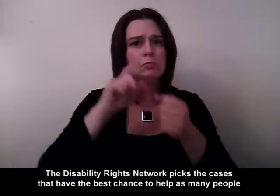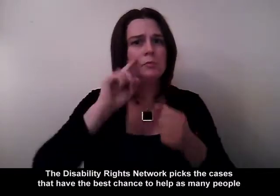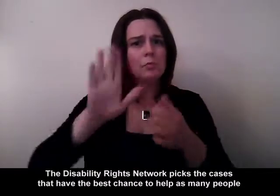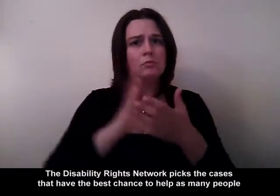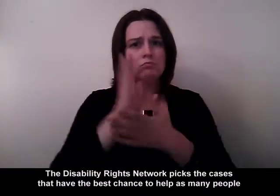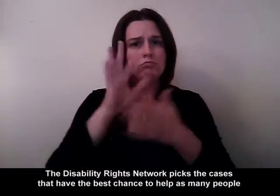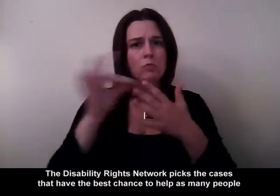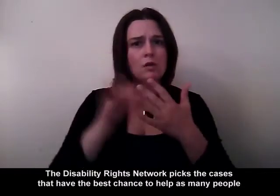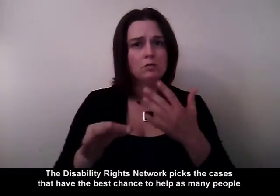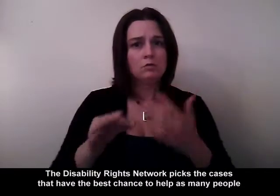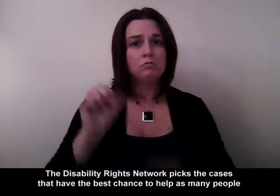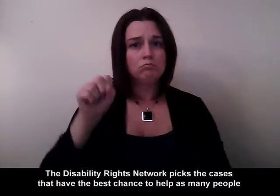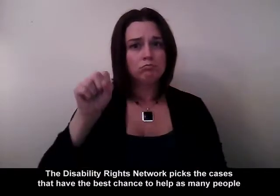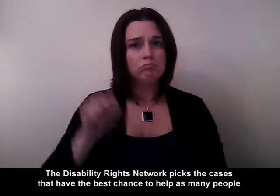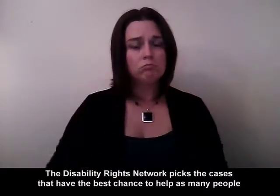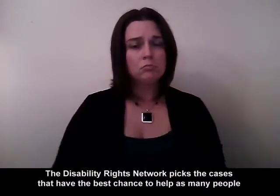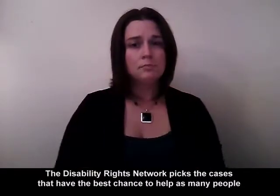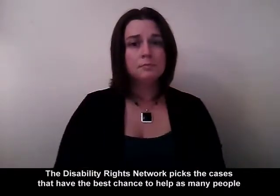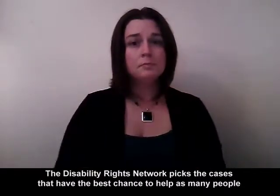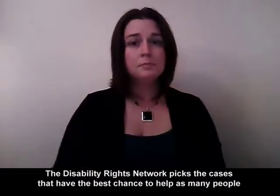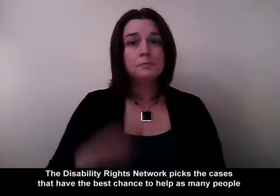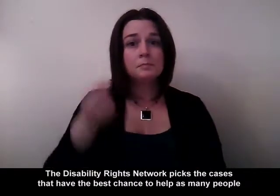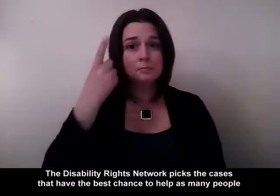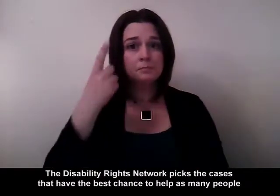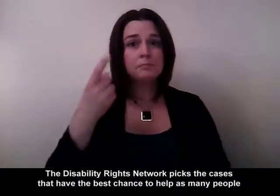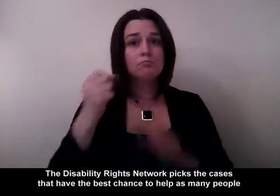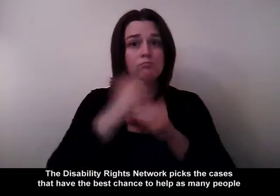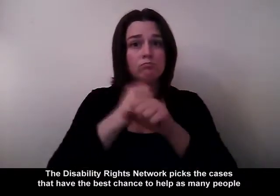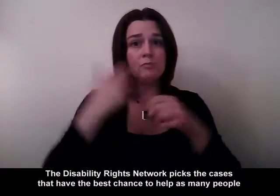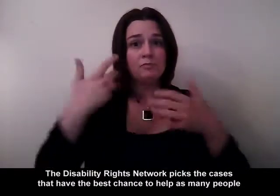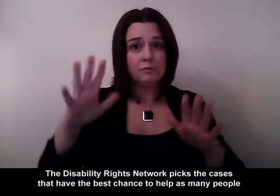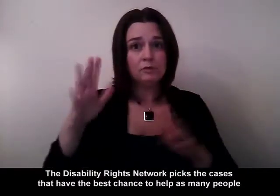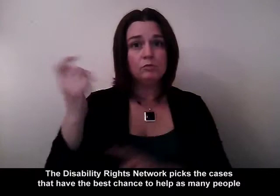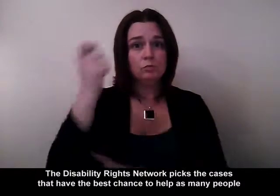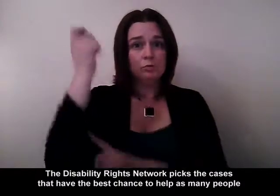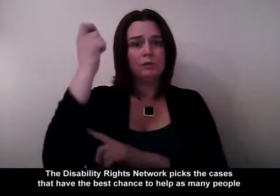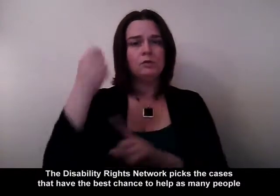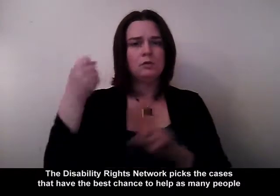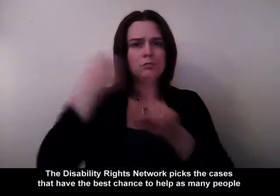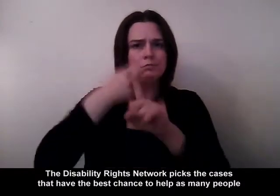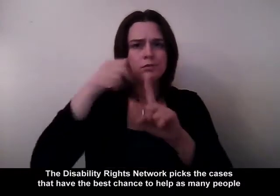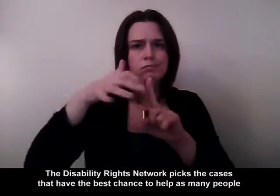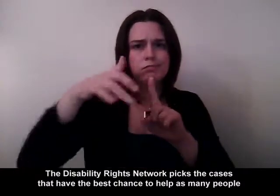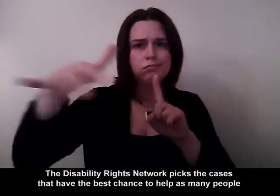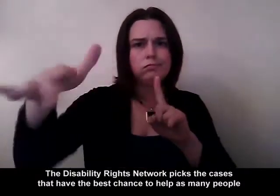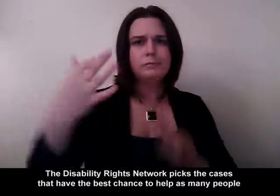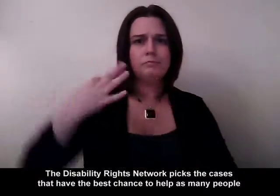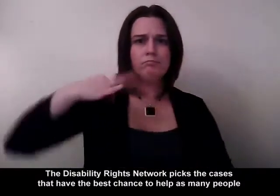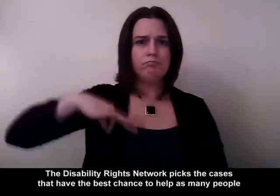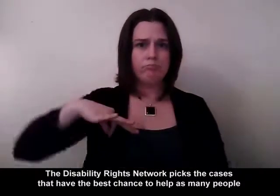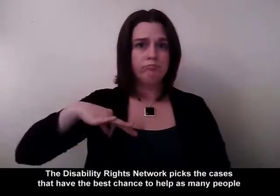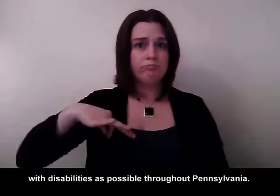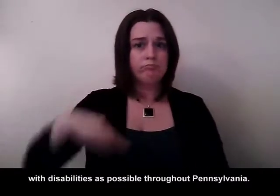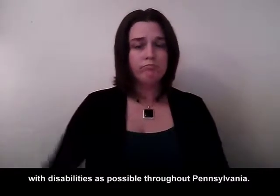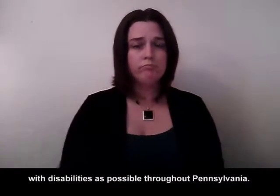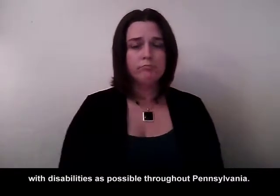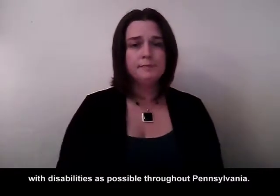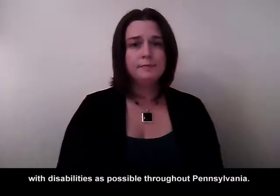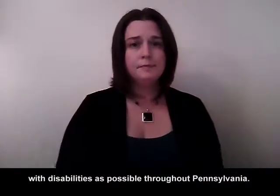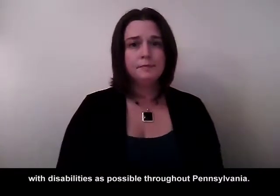The Disability Rights Network picks the cases that have the best chance to help as many people with disabilities